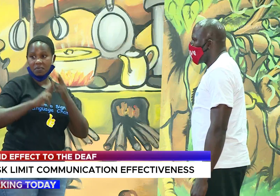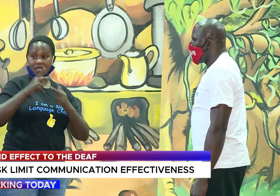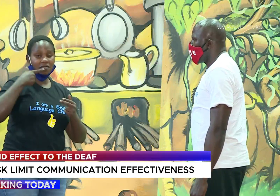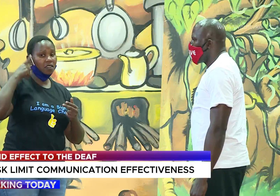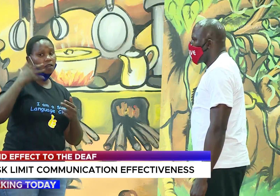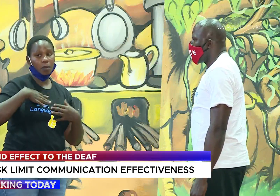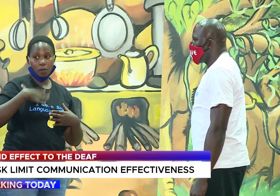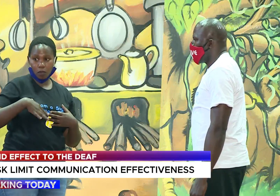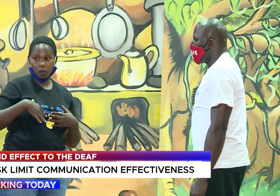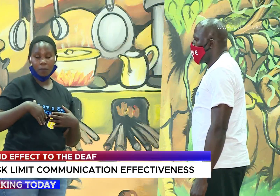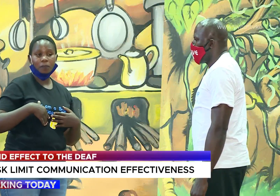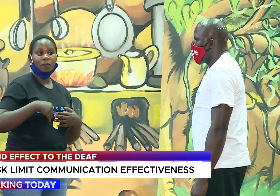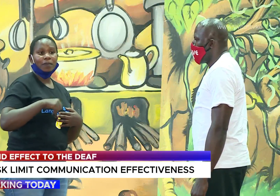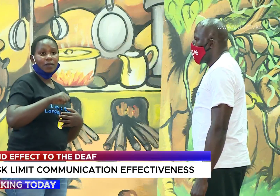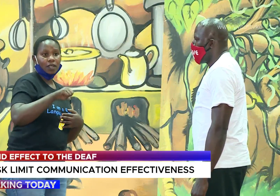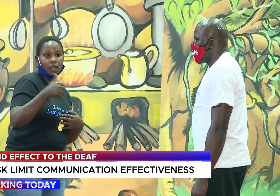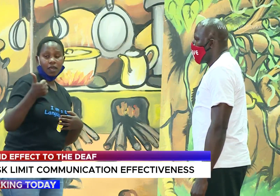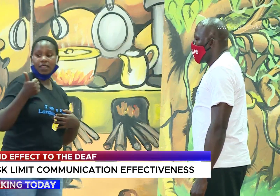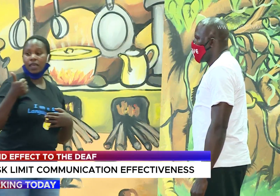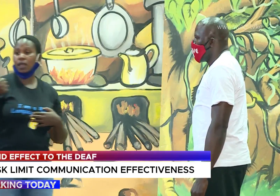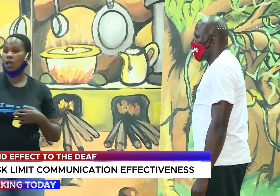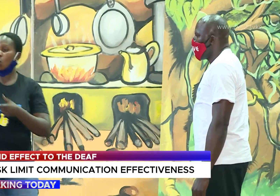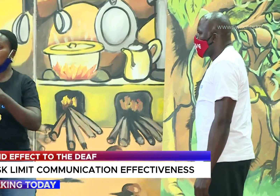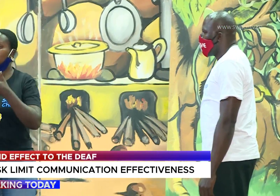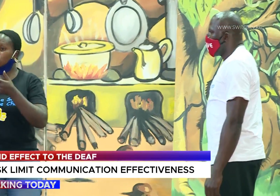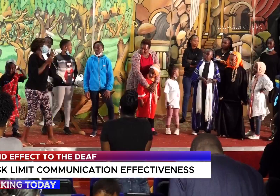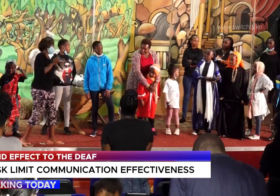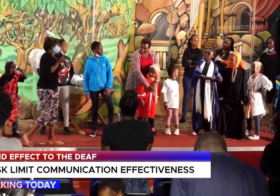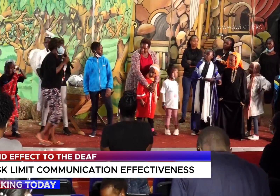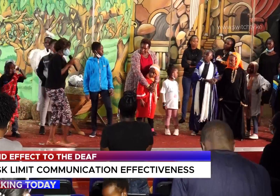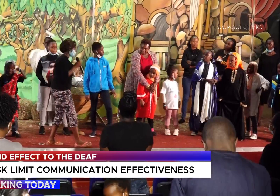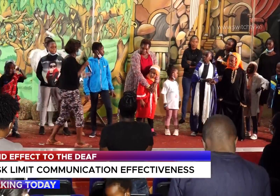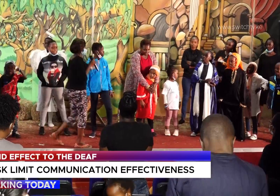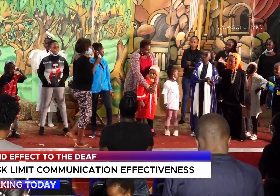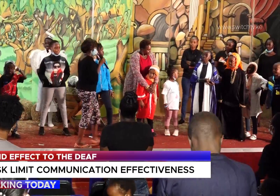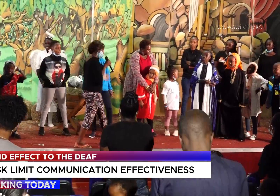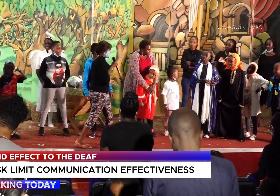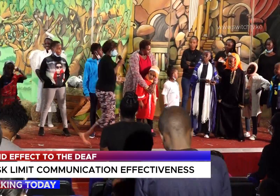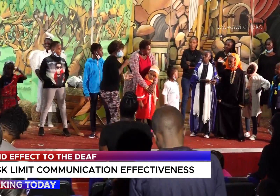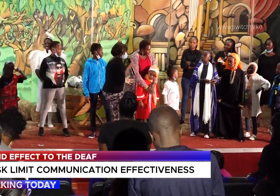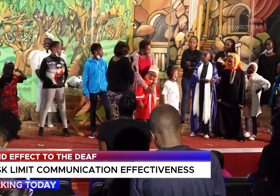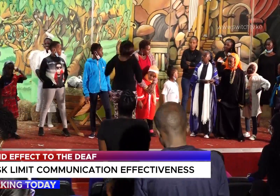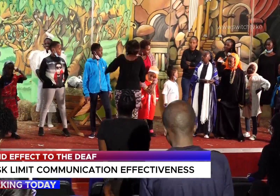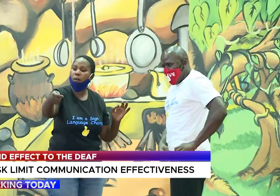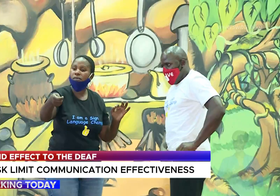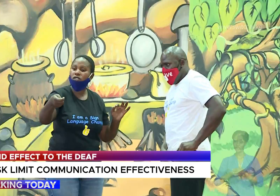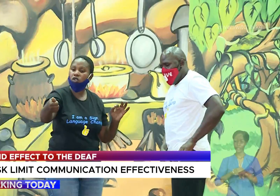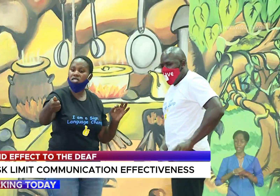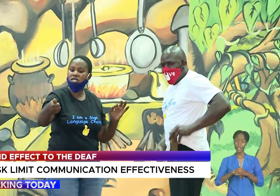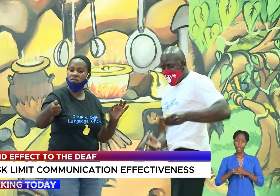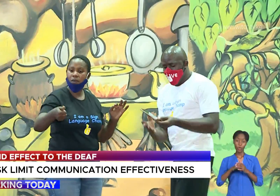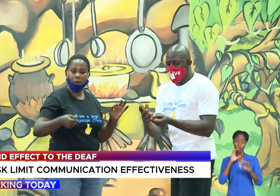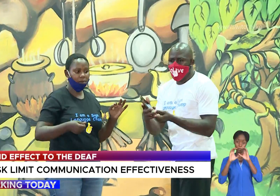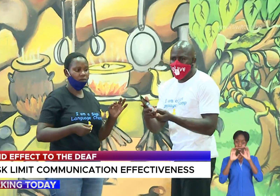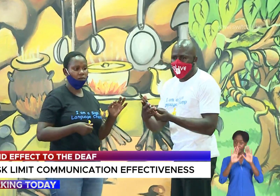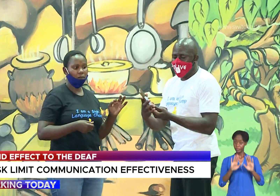it means that you don't respect people when you pass in between them to them lighting is key so i can